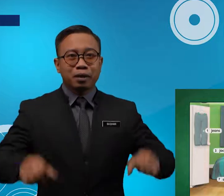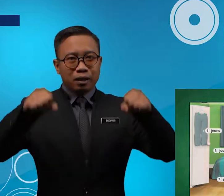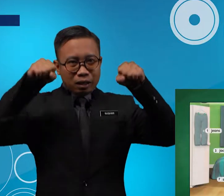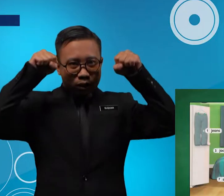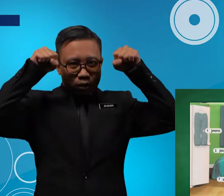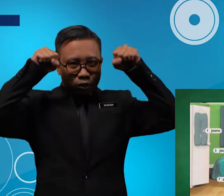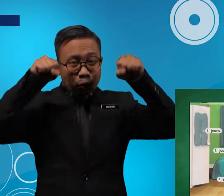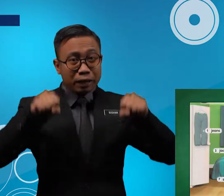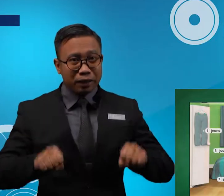sweater,